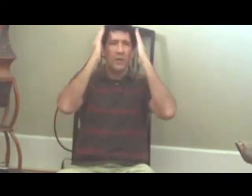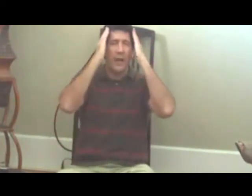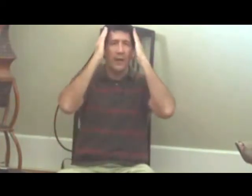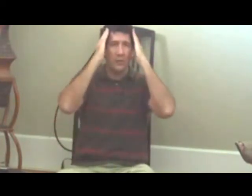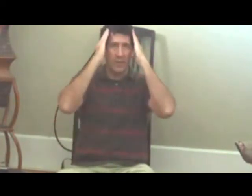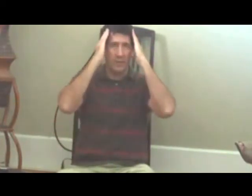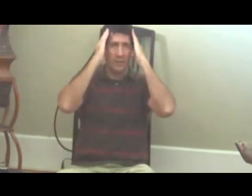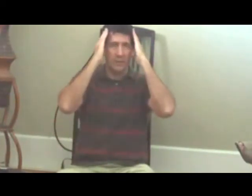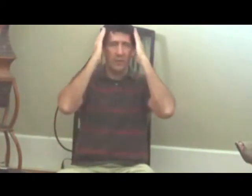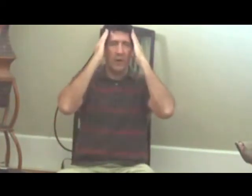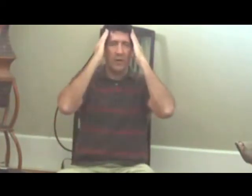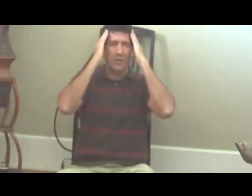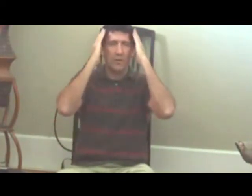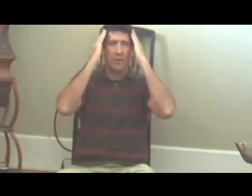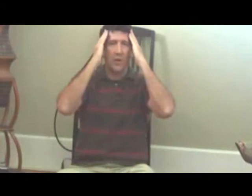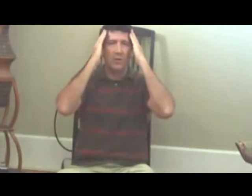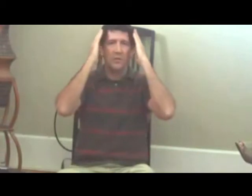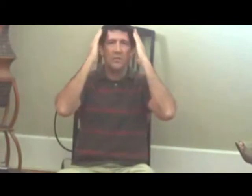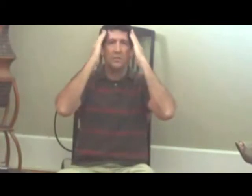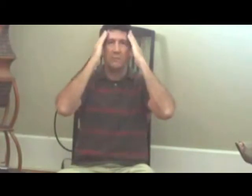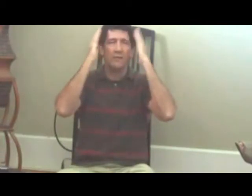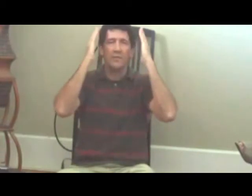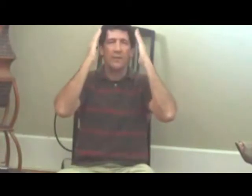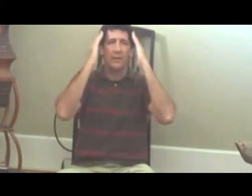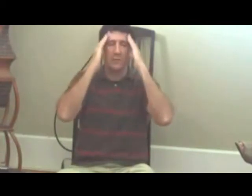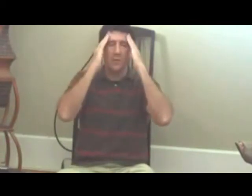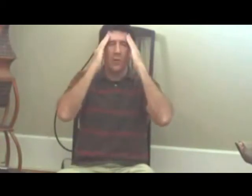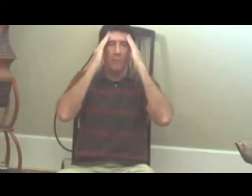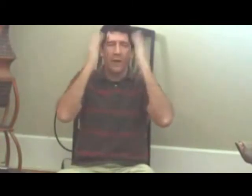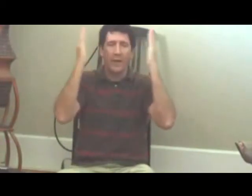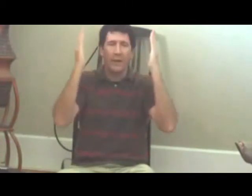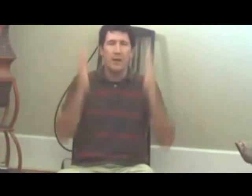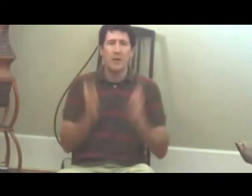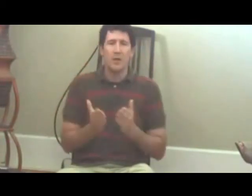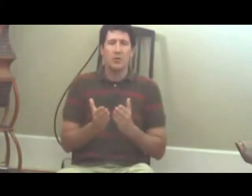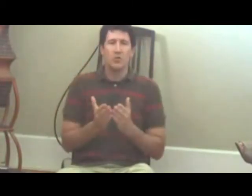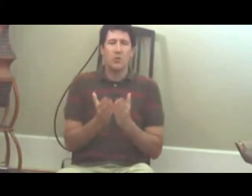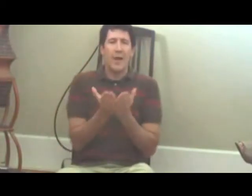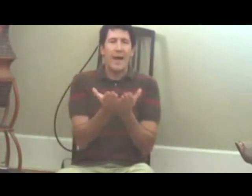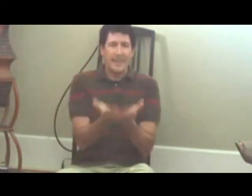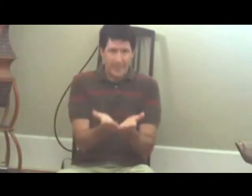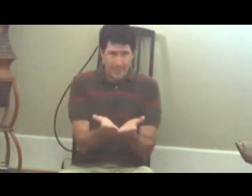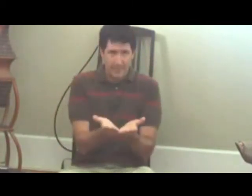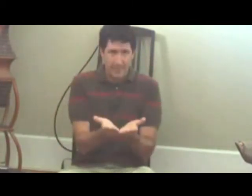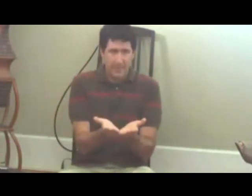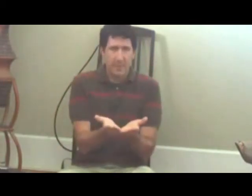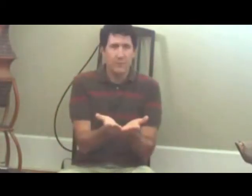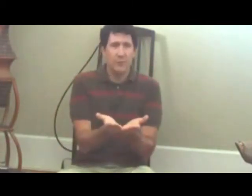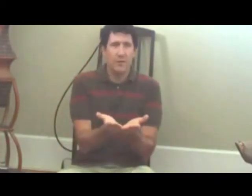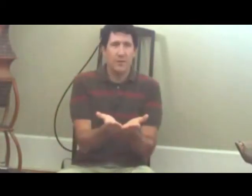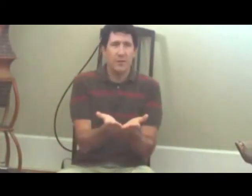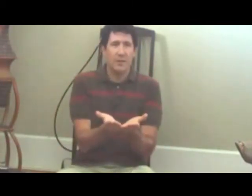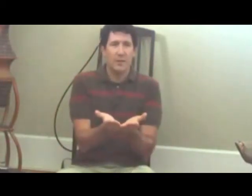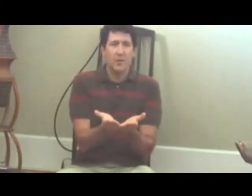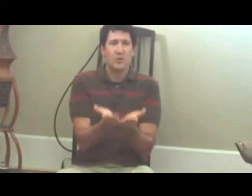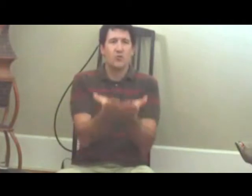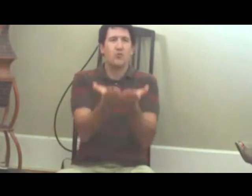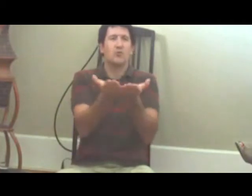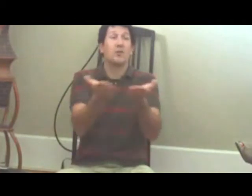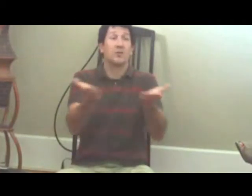acunate, knowledge, technology, everything, the whole mind, to act, skillfully, to just